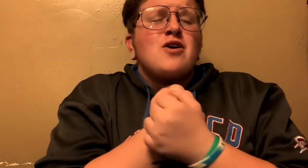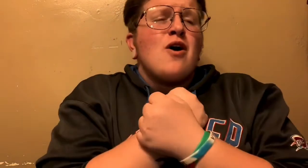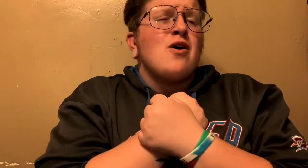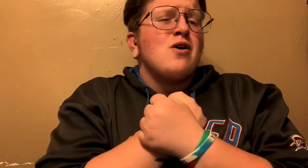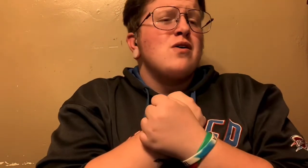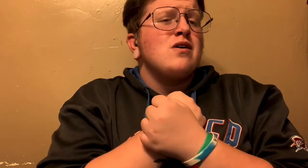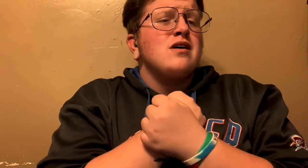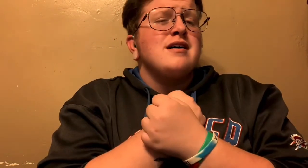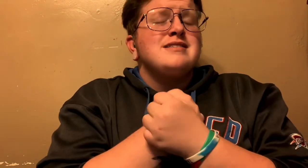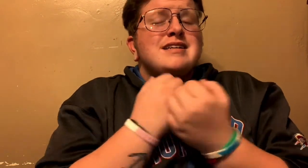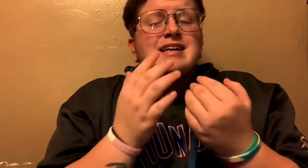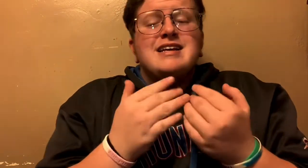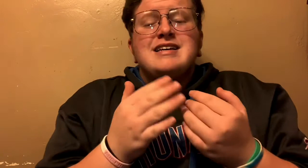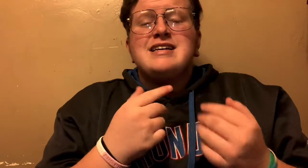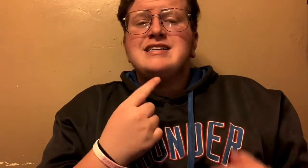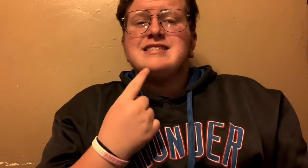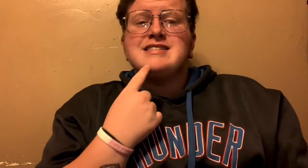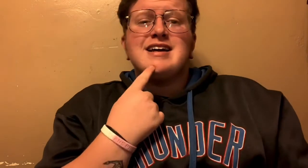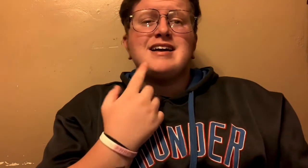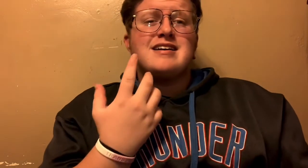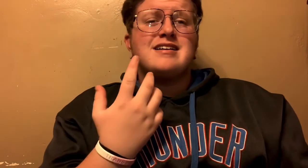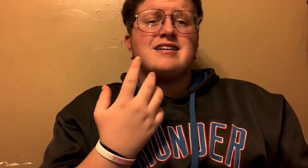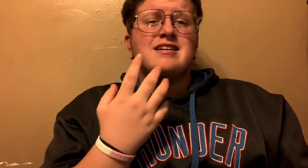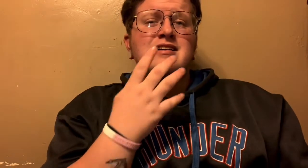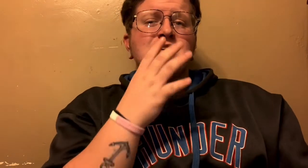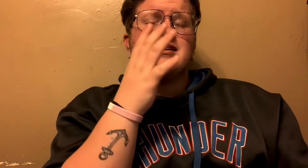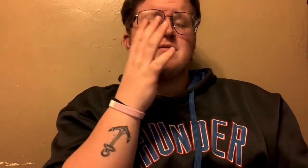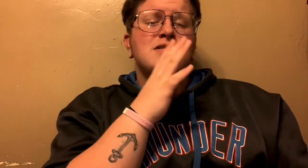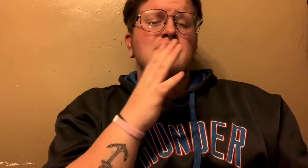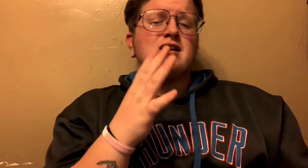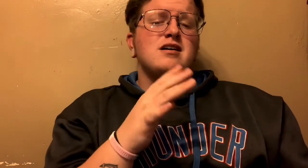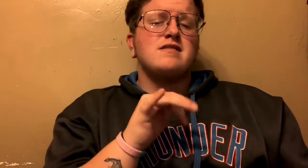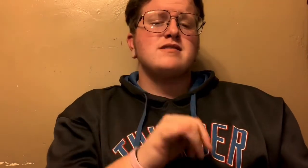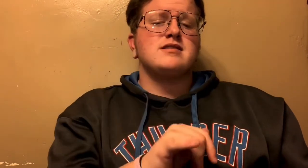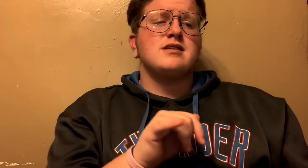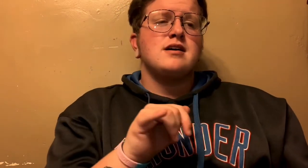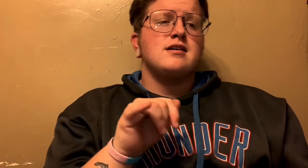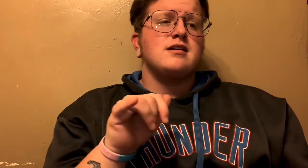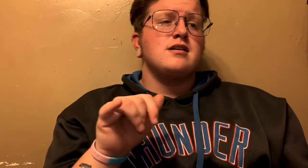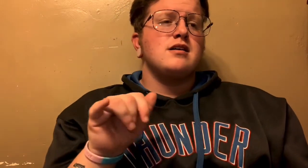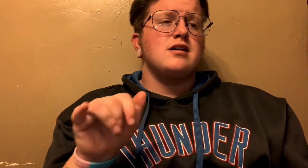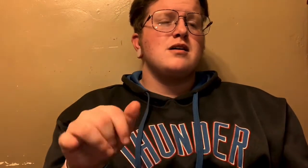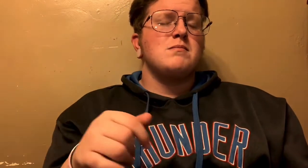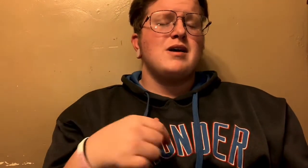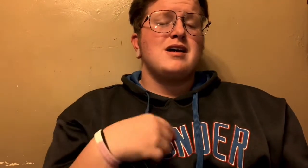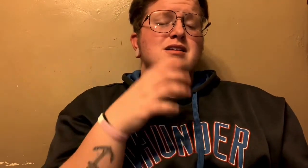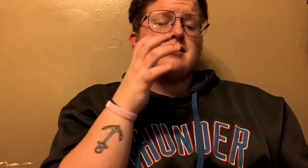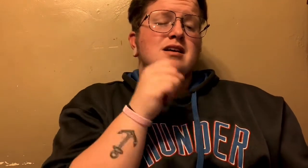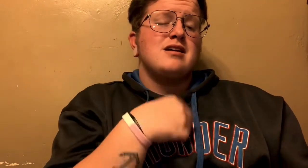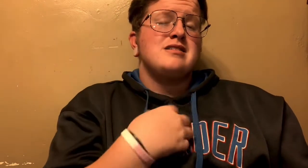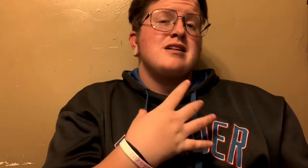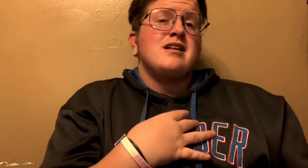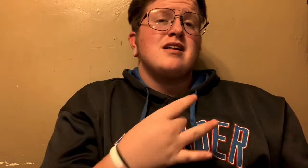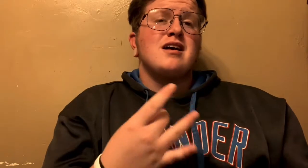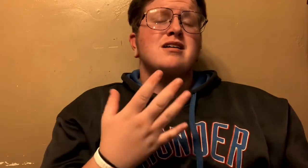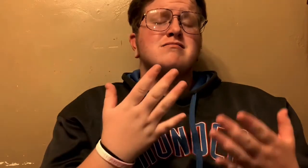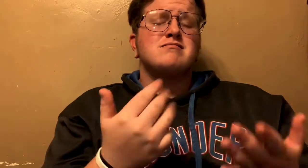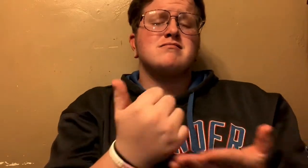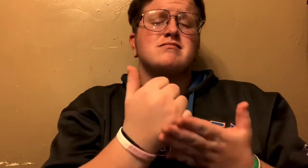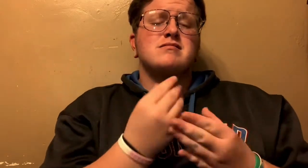hold It's easy to say, but it's never the same I guess I kind of like the Vietnam,